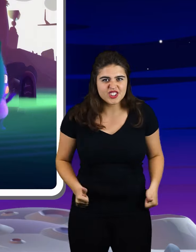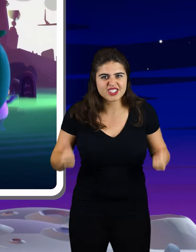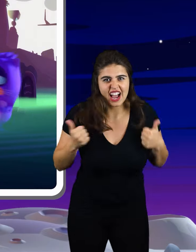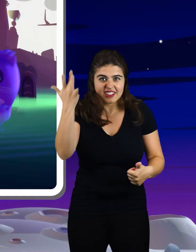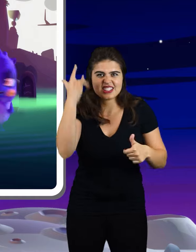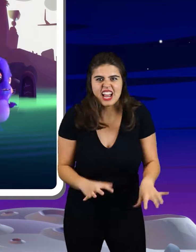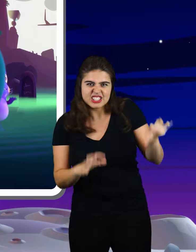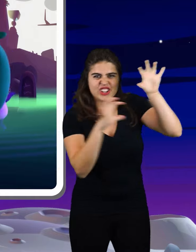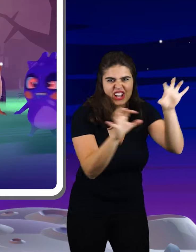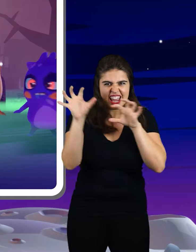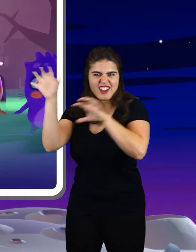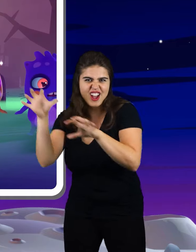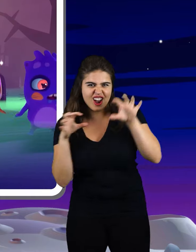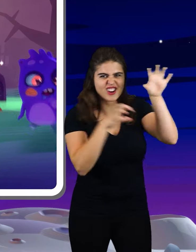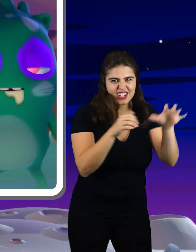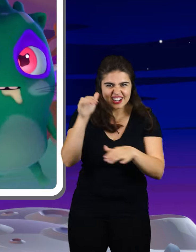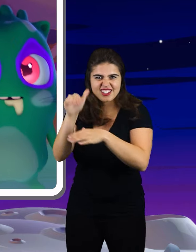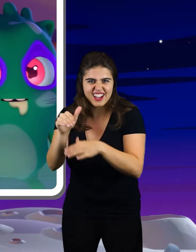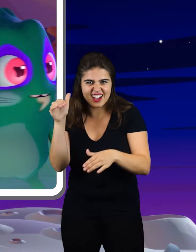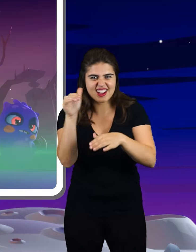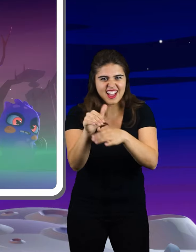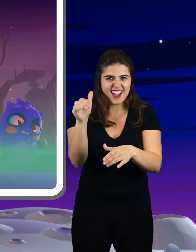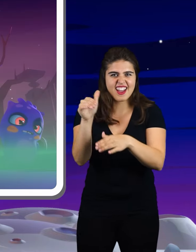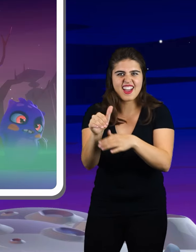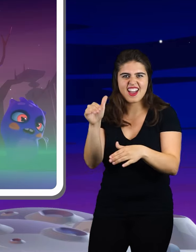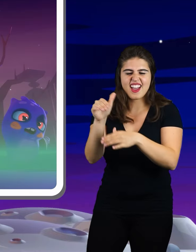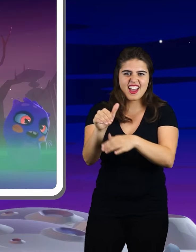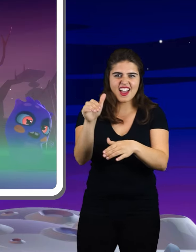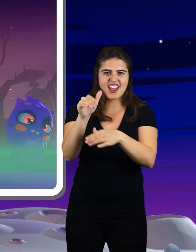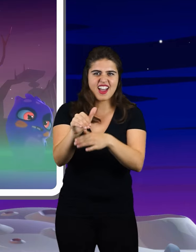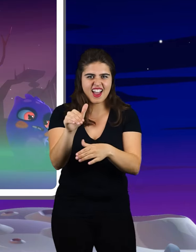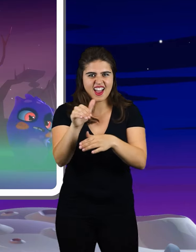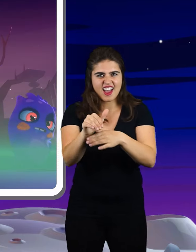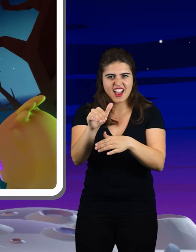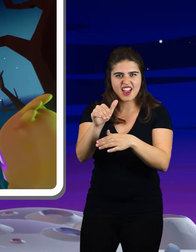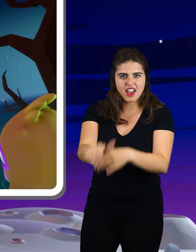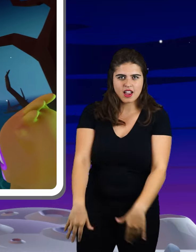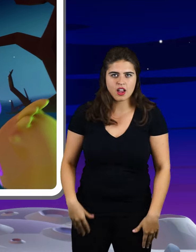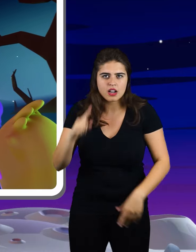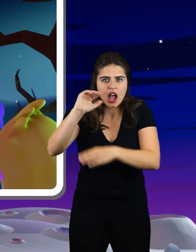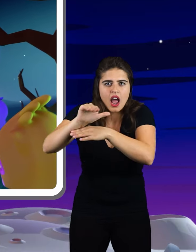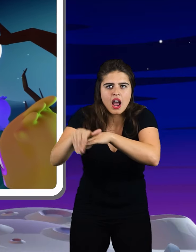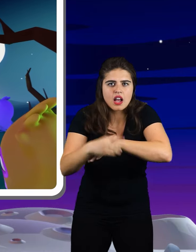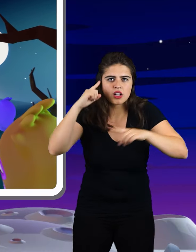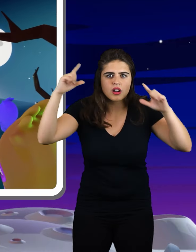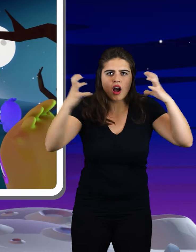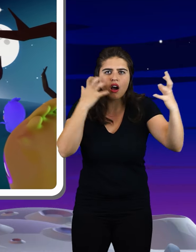life inside a Thriller, thriller tonight You're creatures call and the dead start